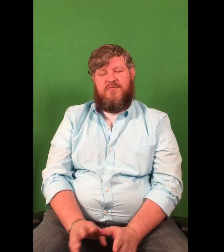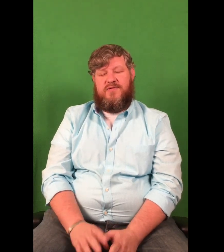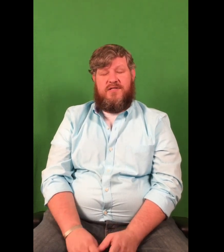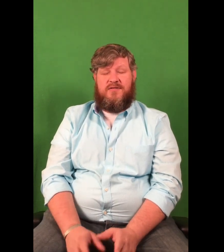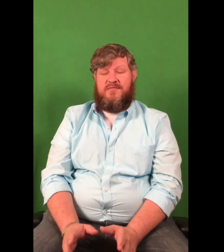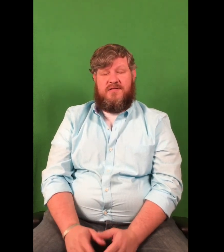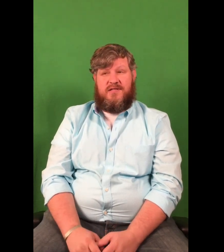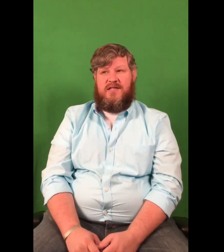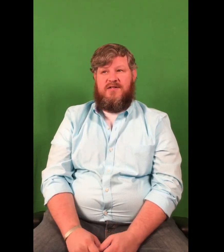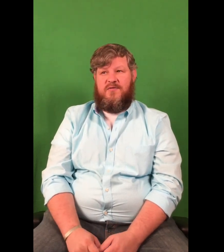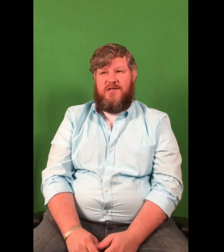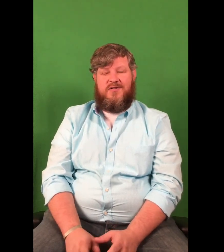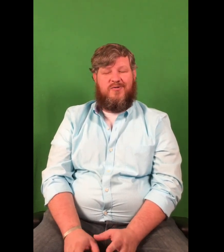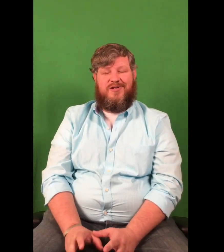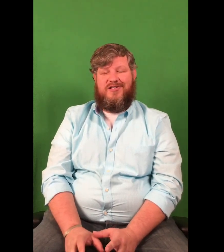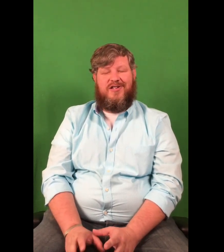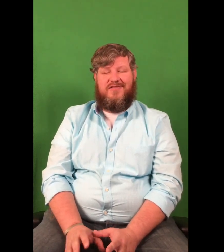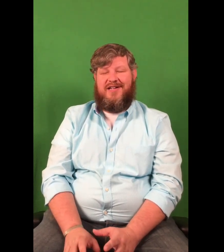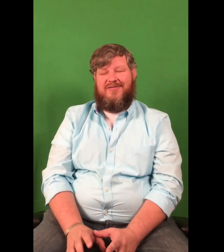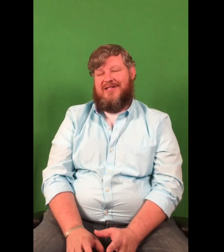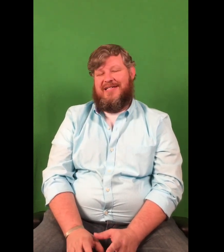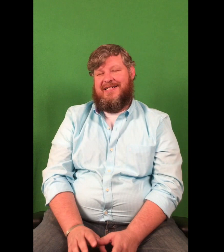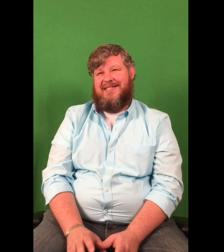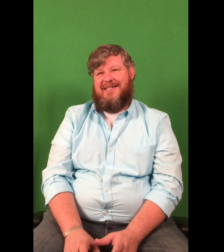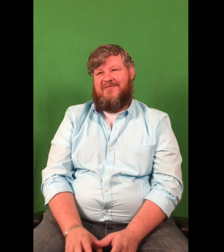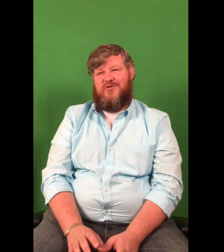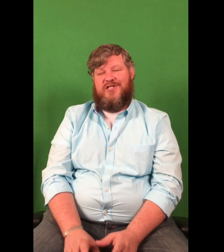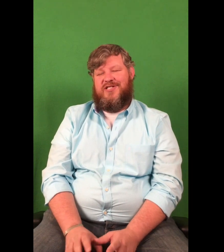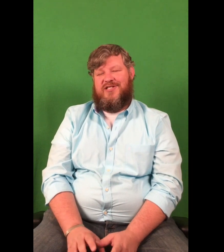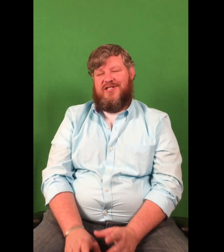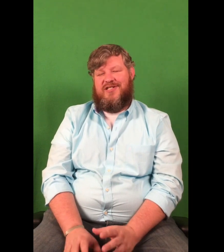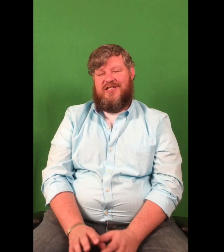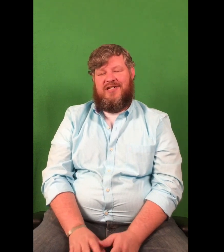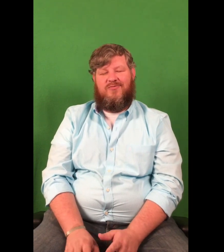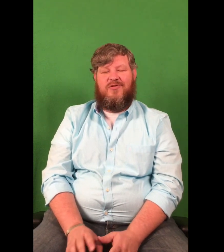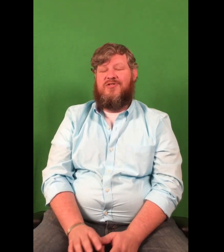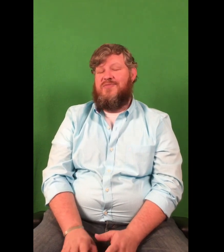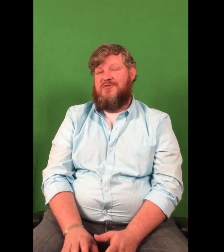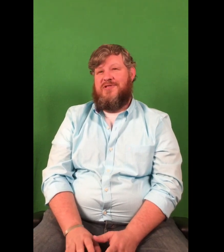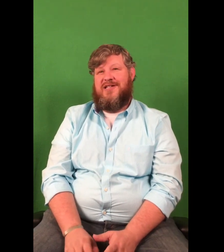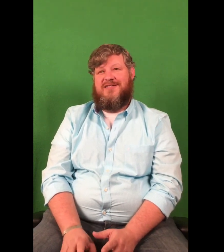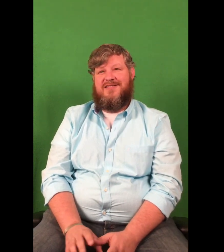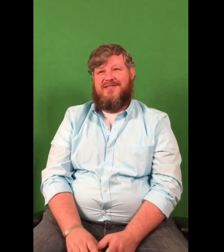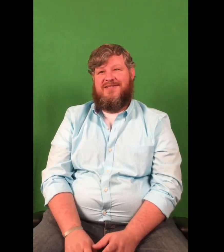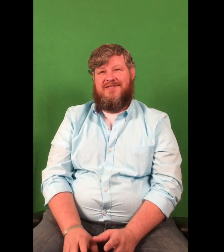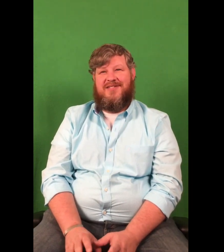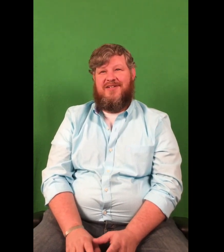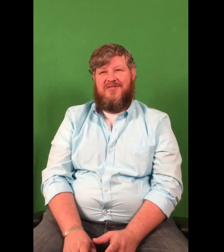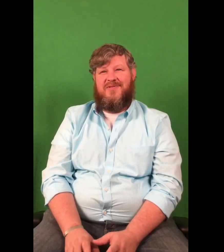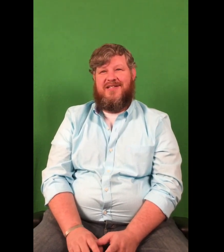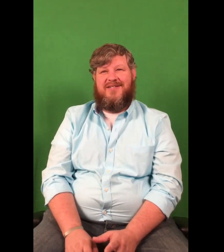that point, you know, that's a whole nother story. It's self-adult. Fortunately, I didn't work too much with that because, you know, I've seen all those paths.